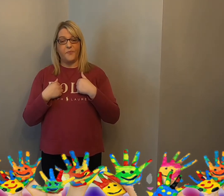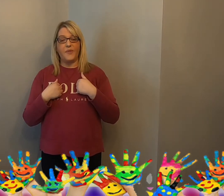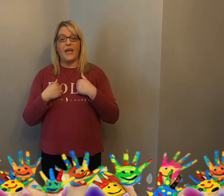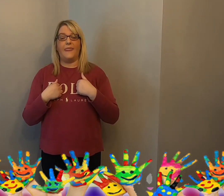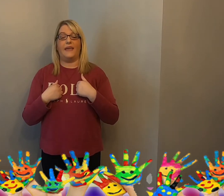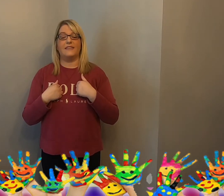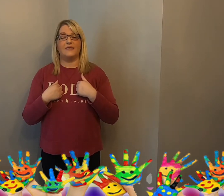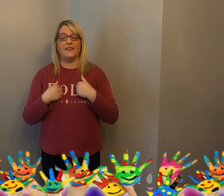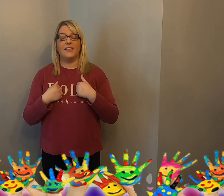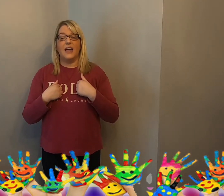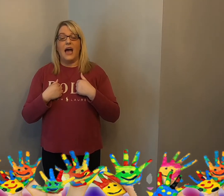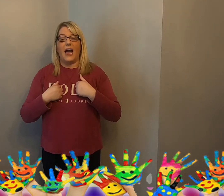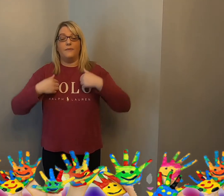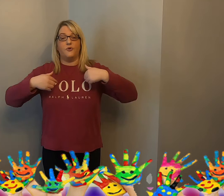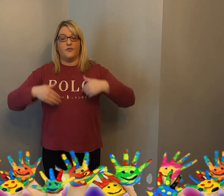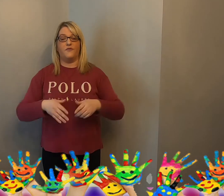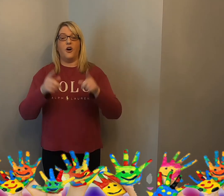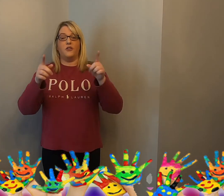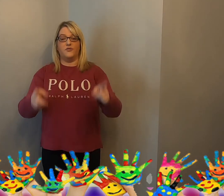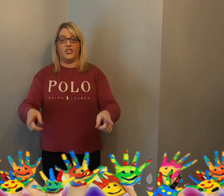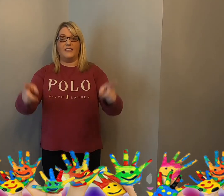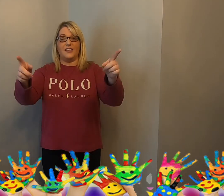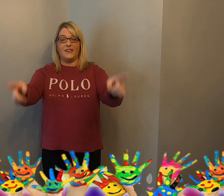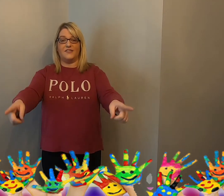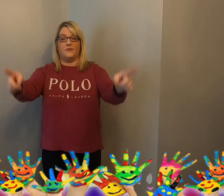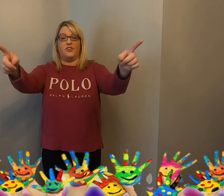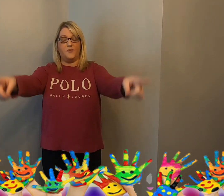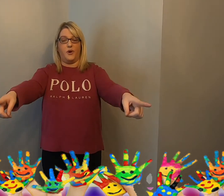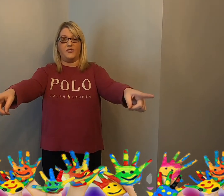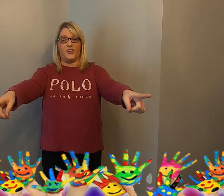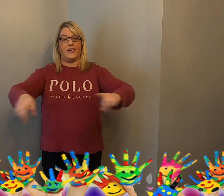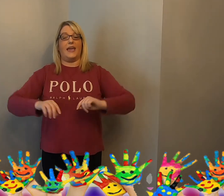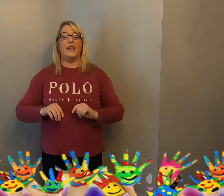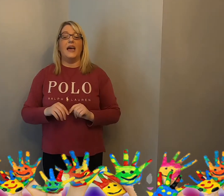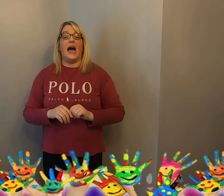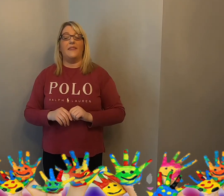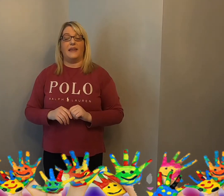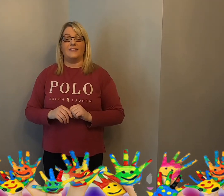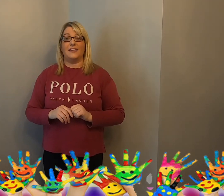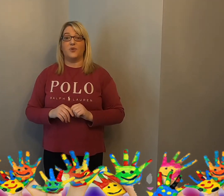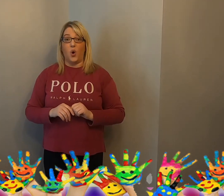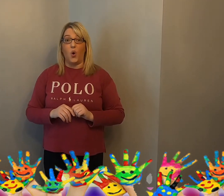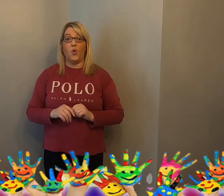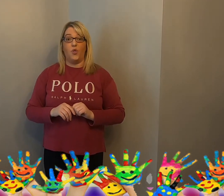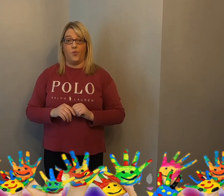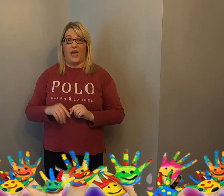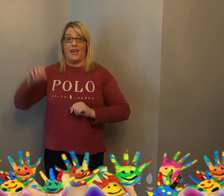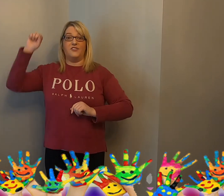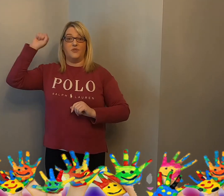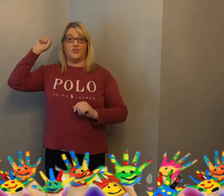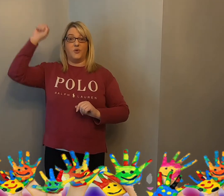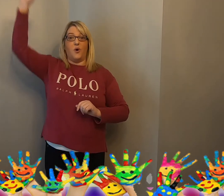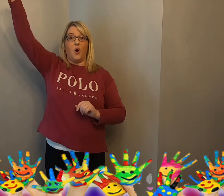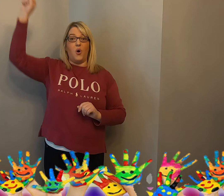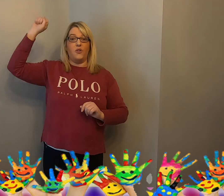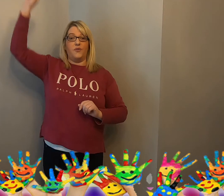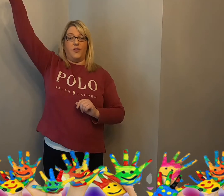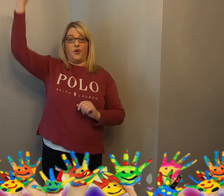And then it says, I'm going to follow Jesus. So we just point out again. And then it says all the way. So we just go all the